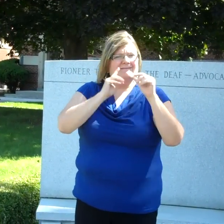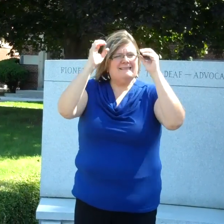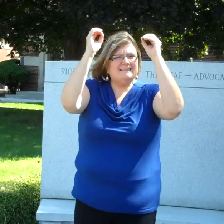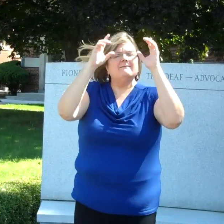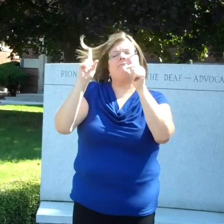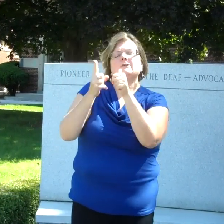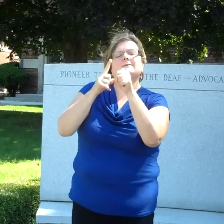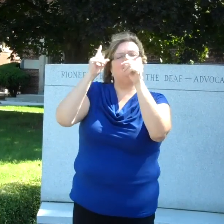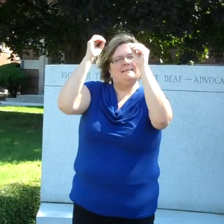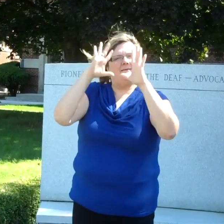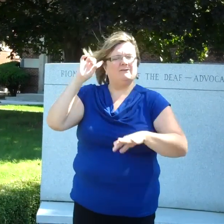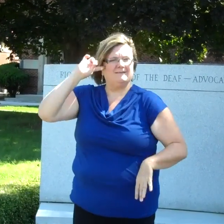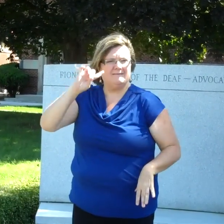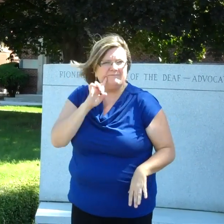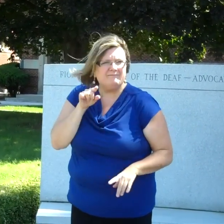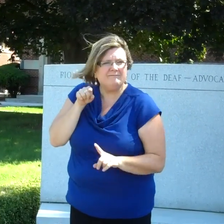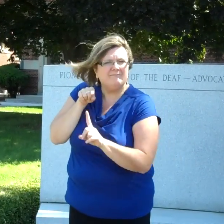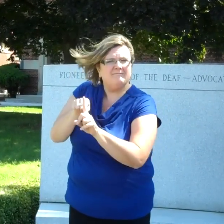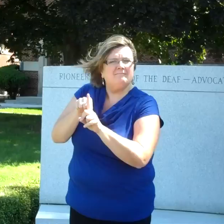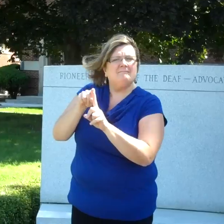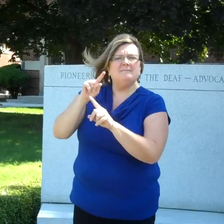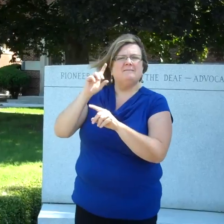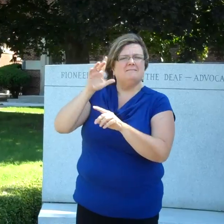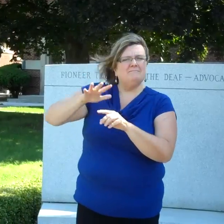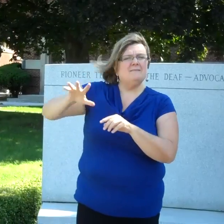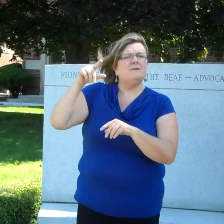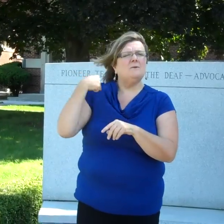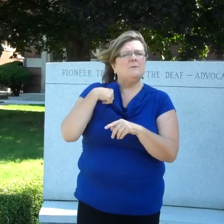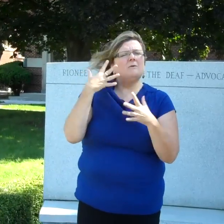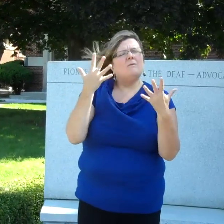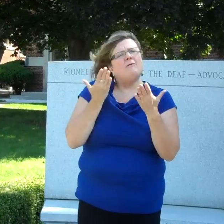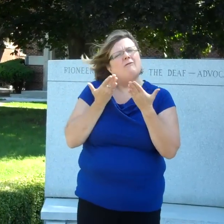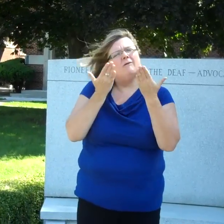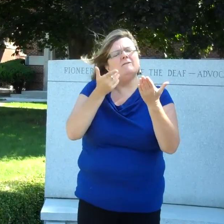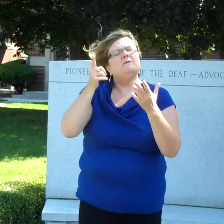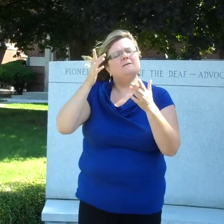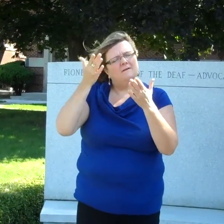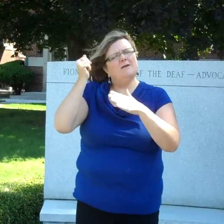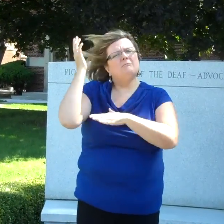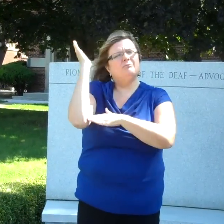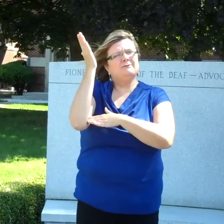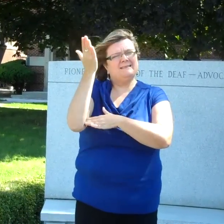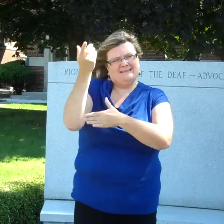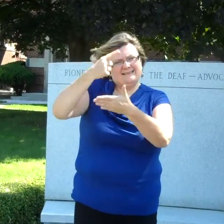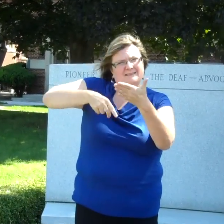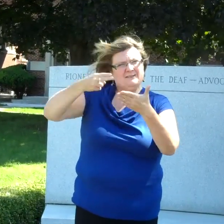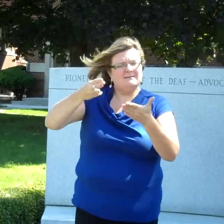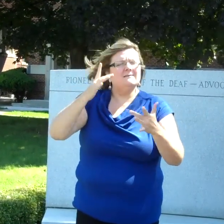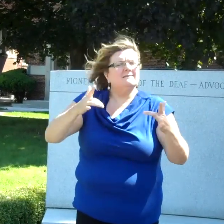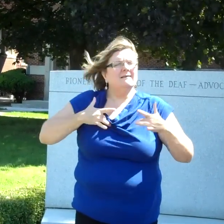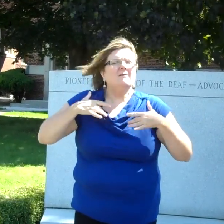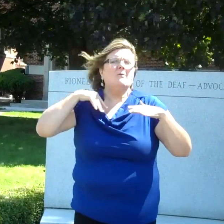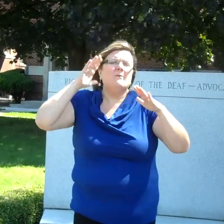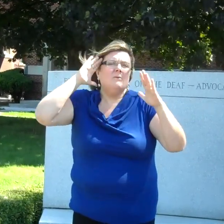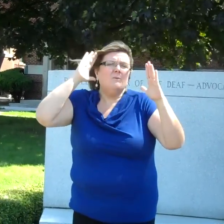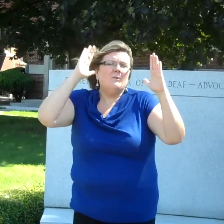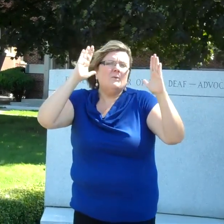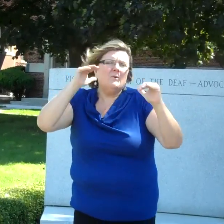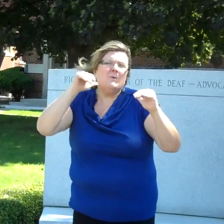sign language. He's the first teacher of the Deaf, and himself is a teacher of teachers of the Deaf. So we're going to honor him